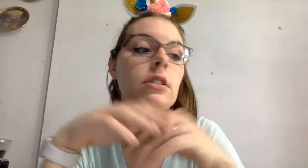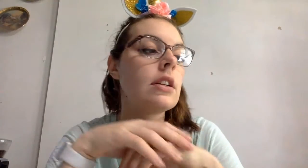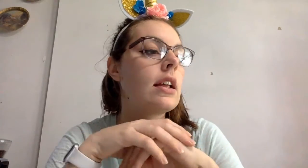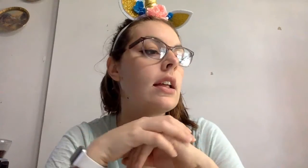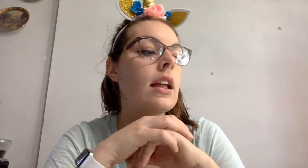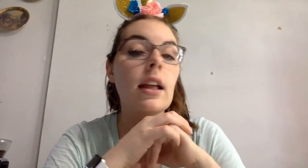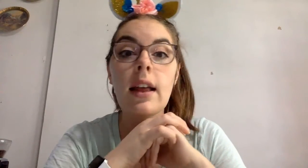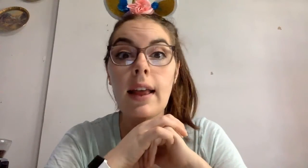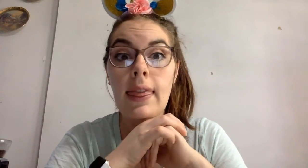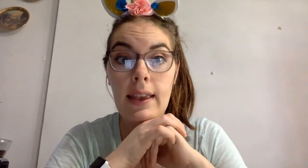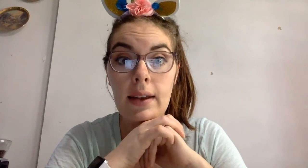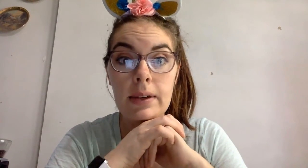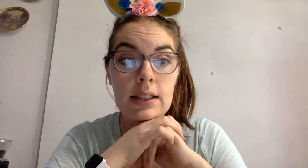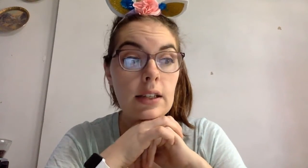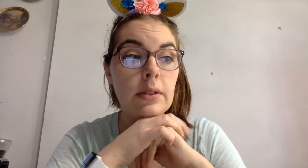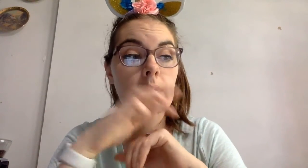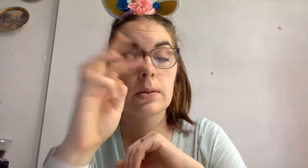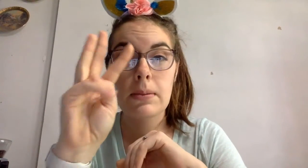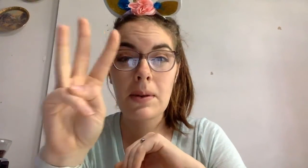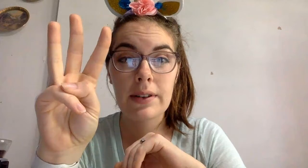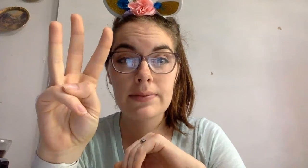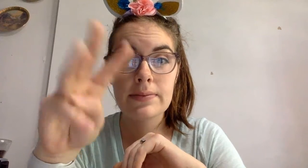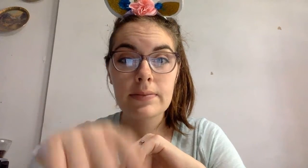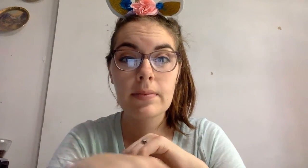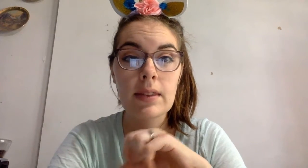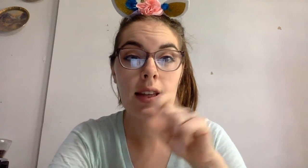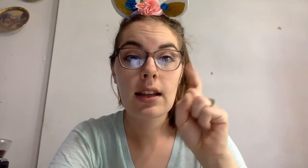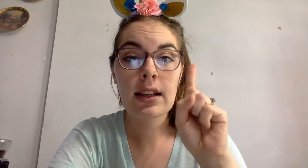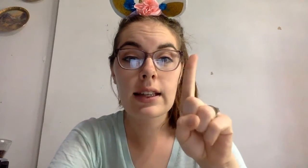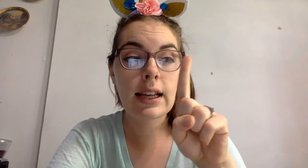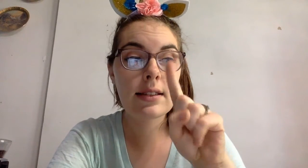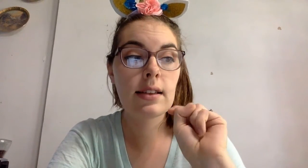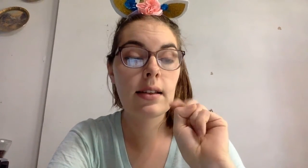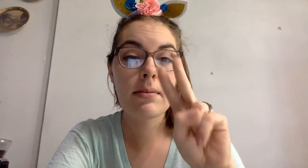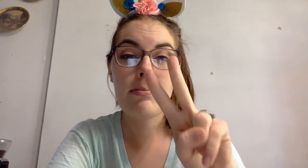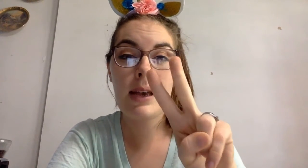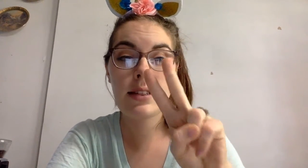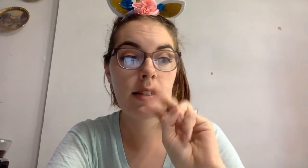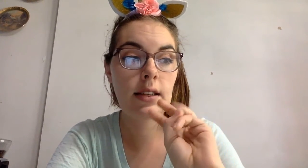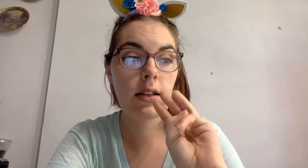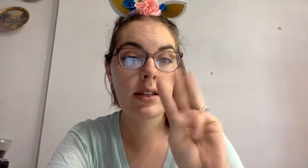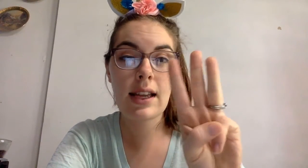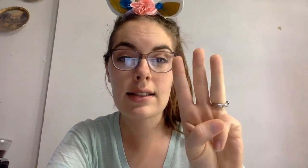and then I'm going to tell you three more. Get, met, net.